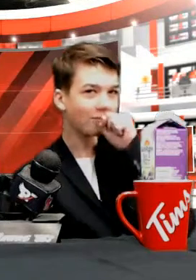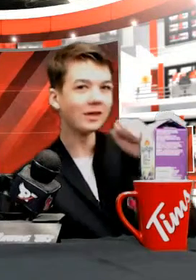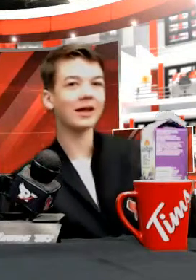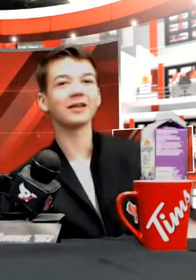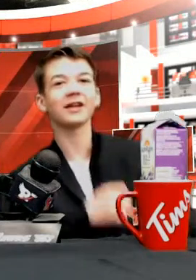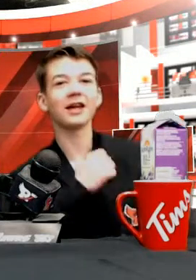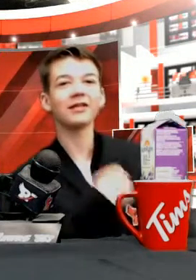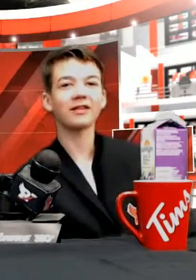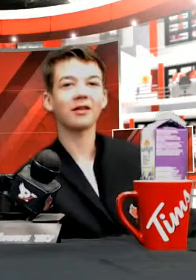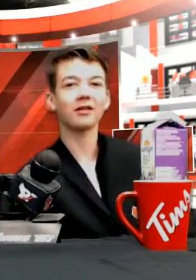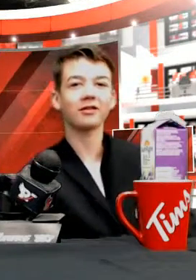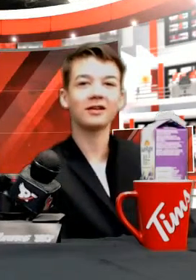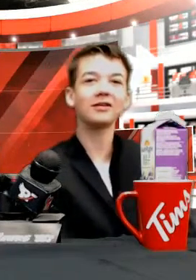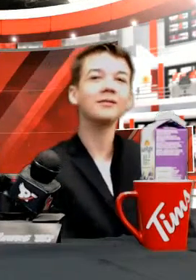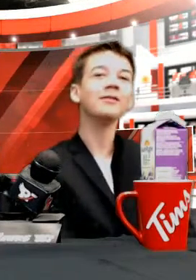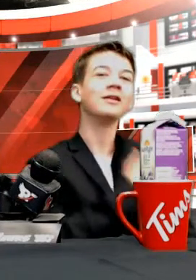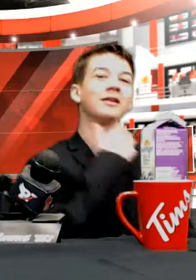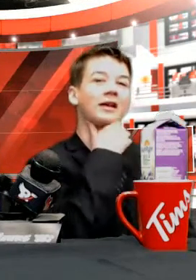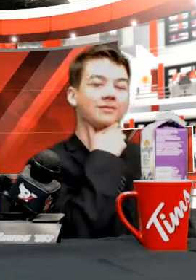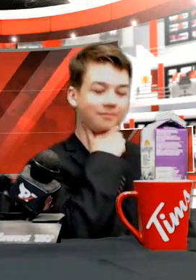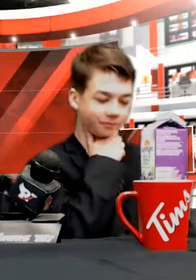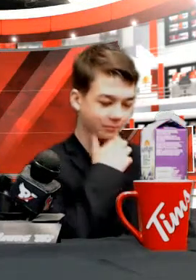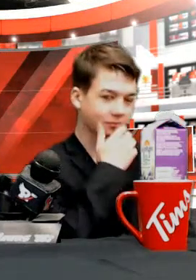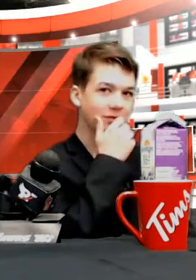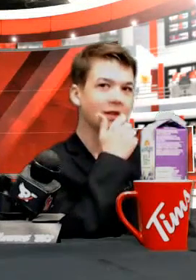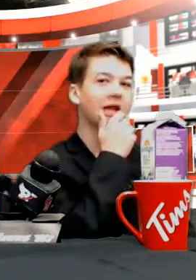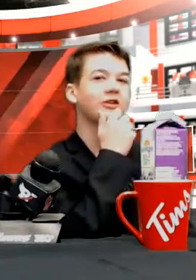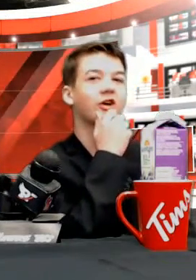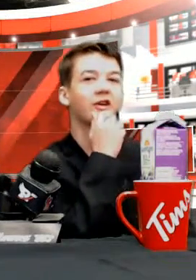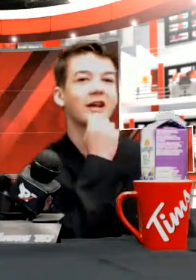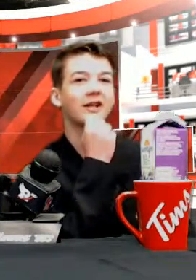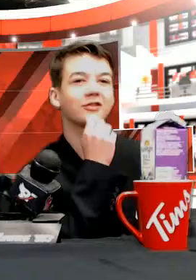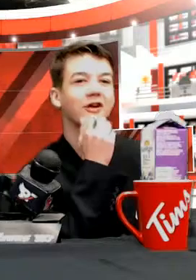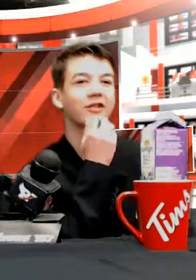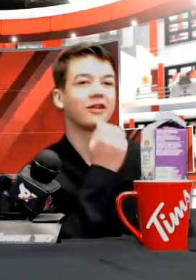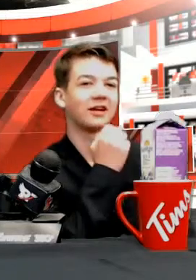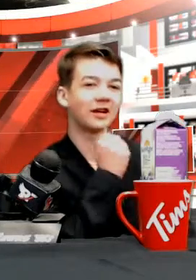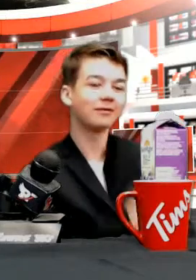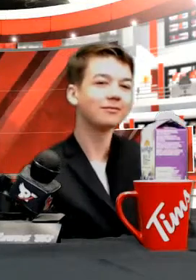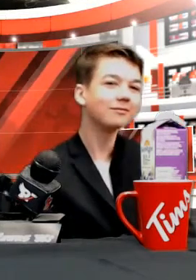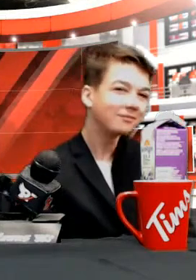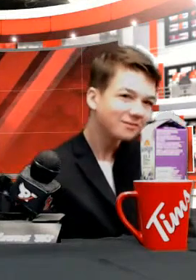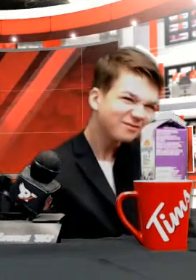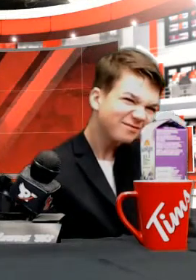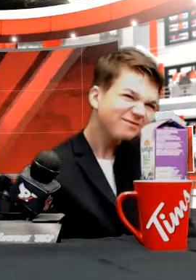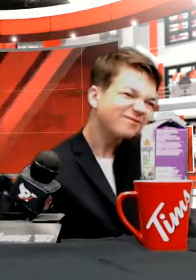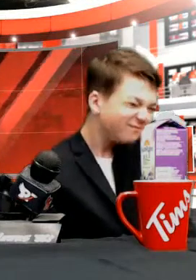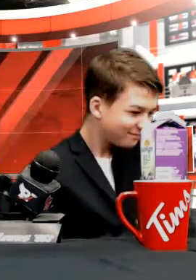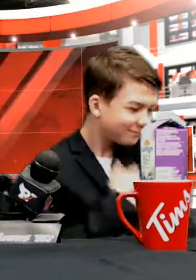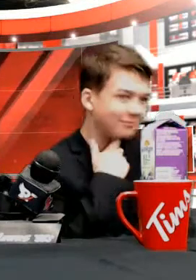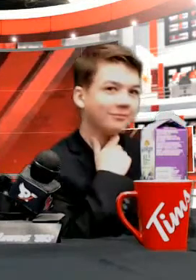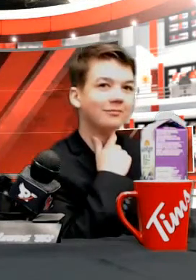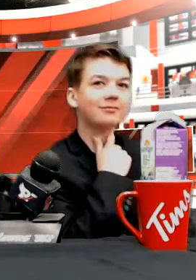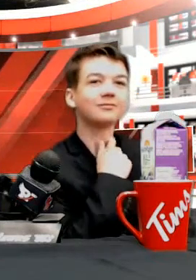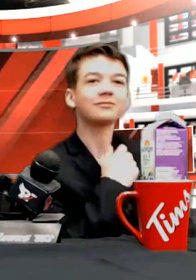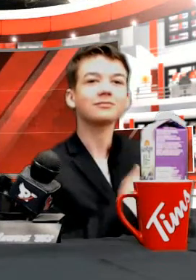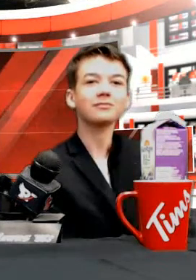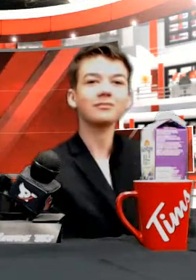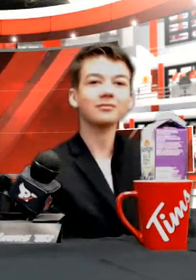And to Aiden Saracen and John Gellert on Sunday. That's all we have for you today. Have a